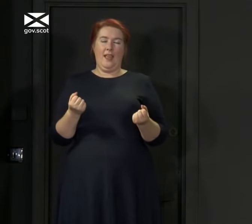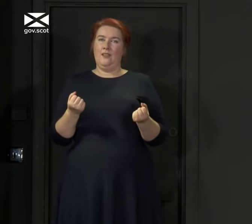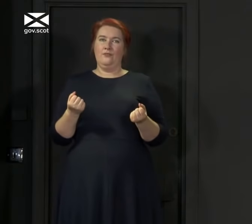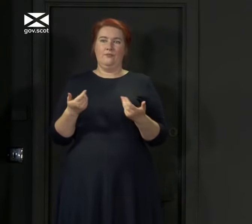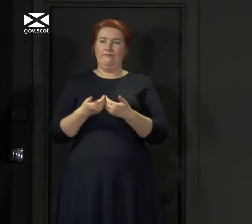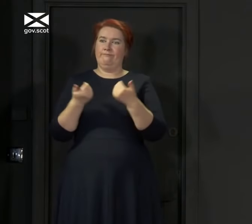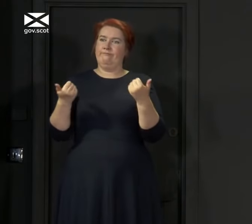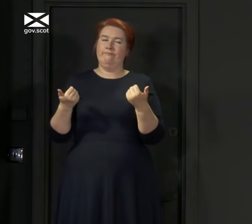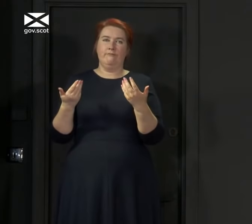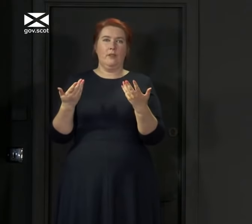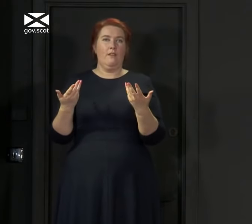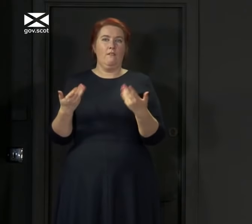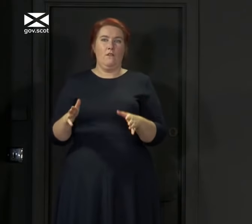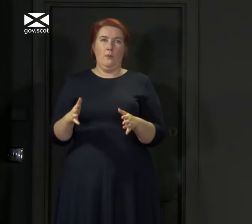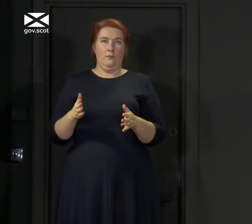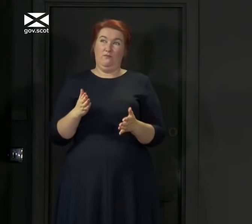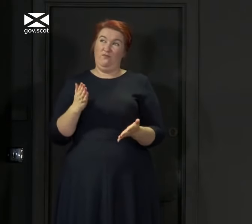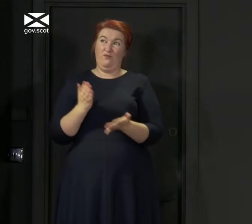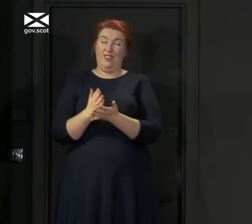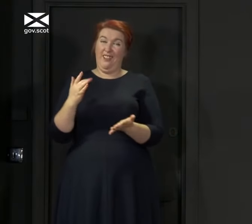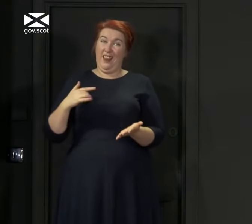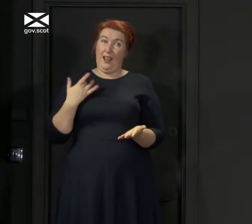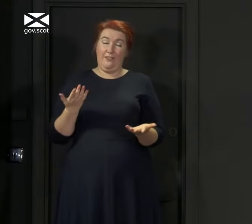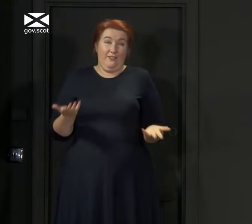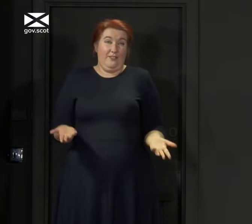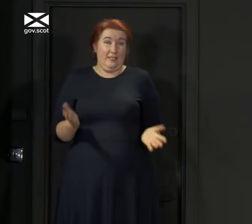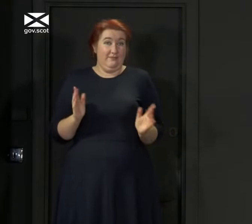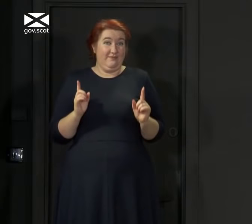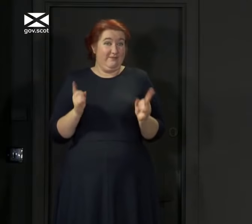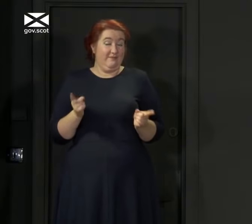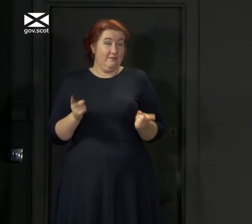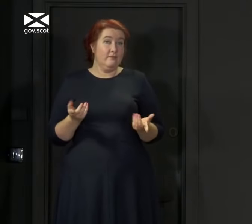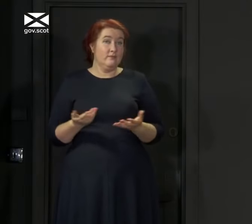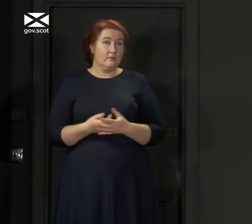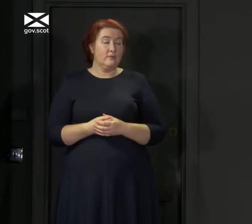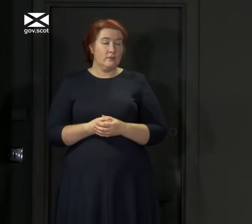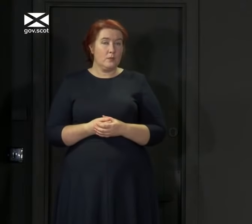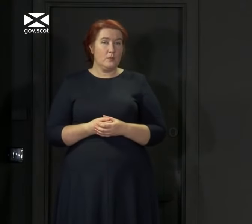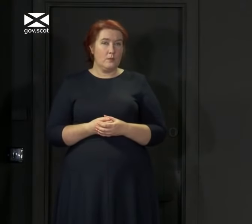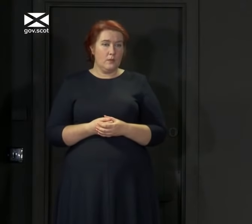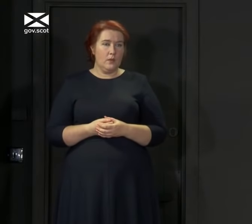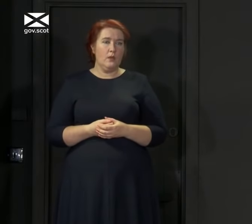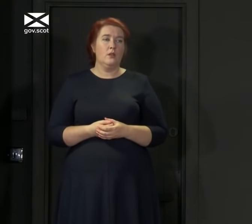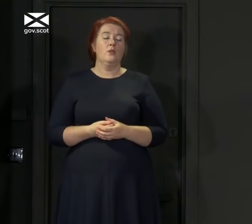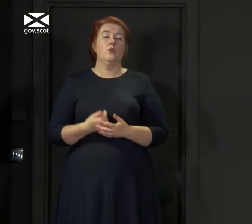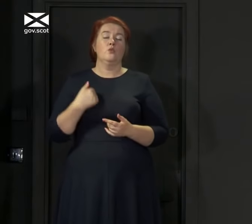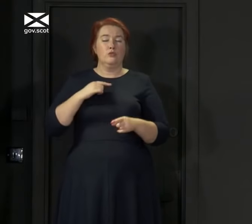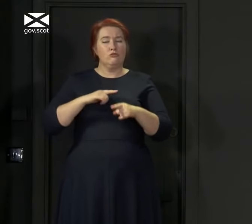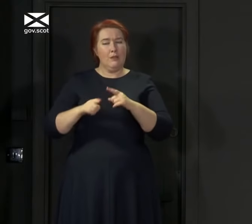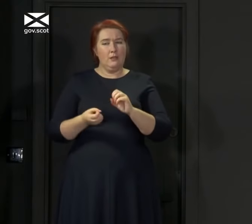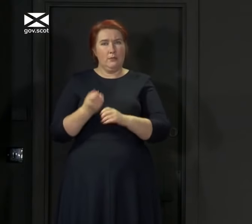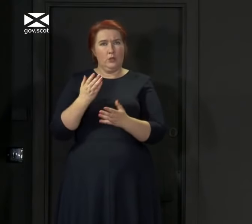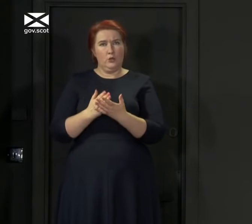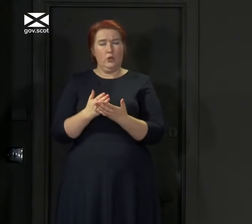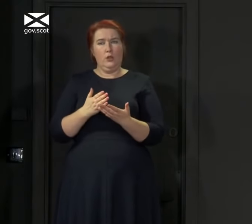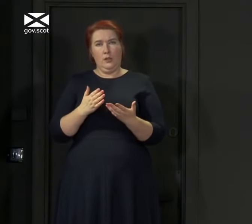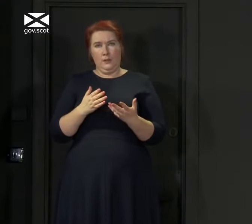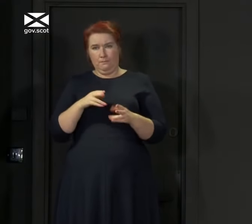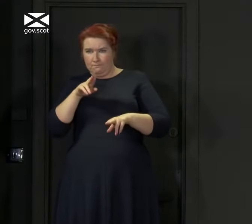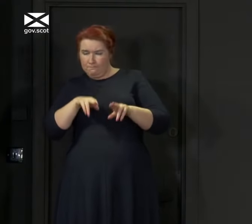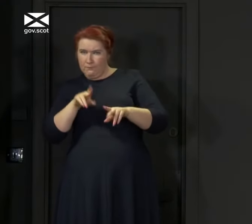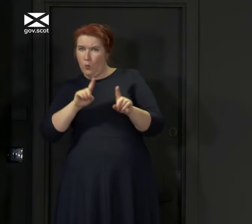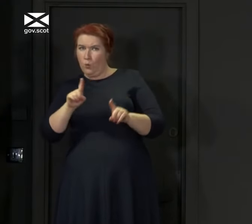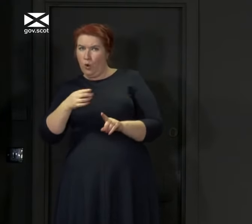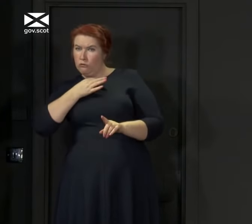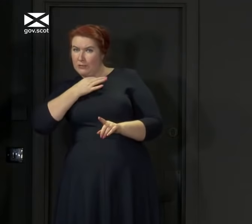realities of life as we know it. So we try to be proportionate in terms of the quantification of the risk in all